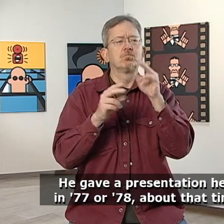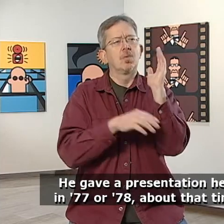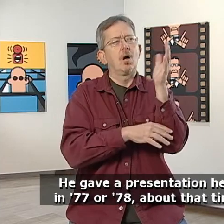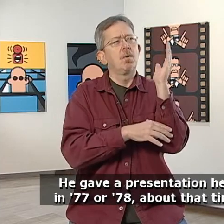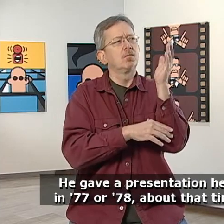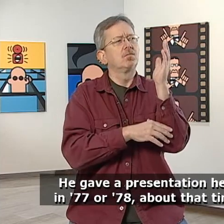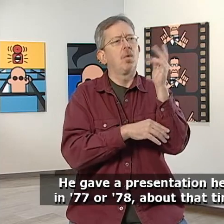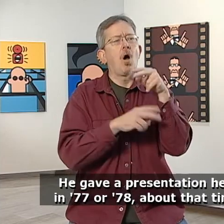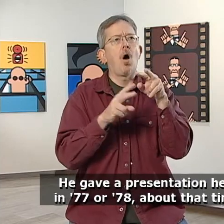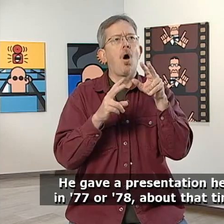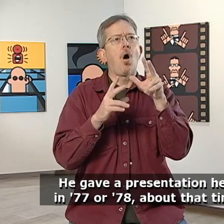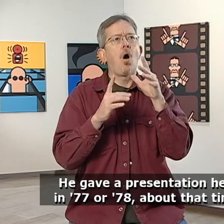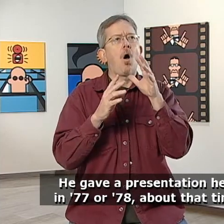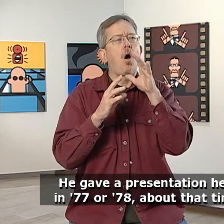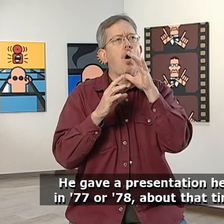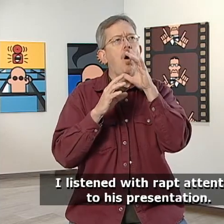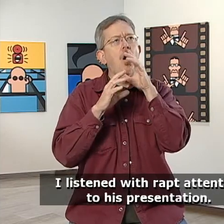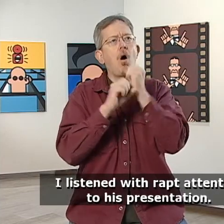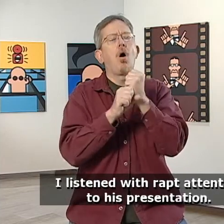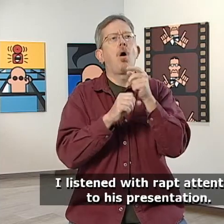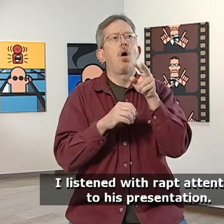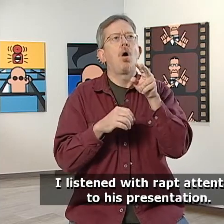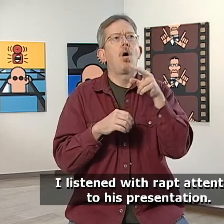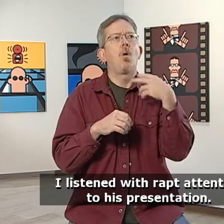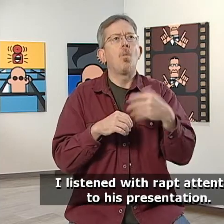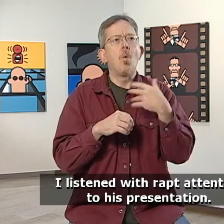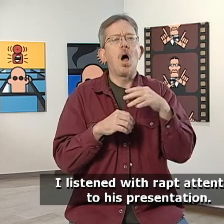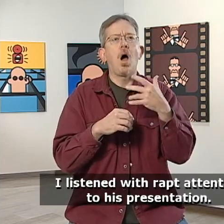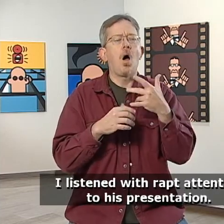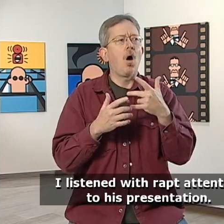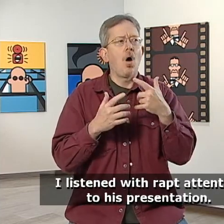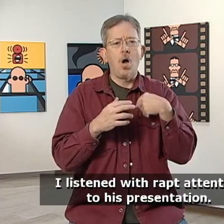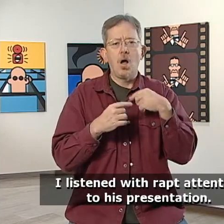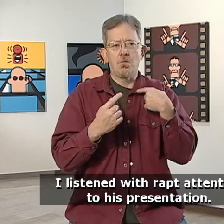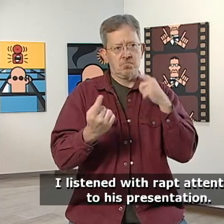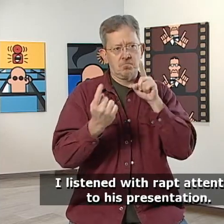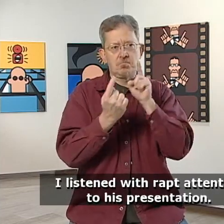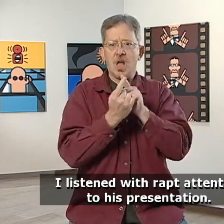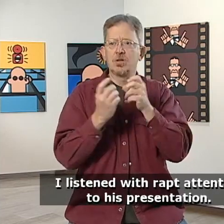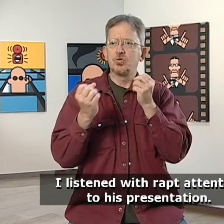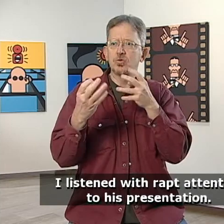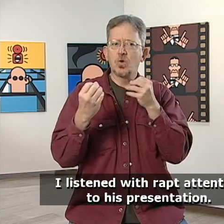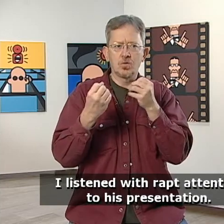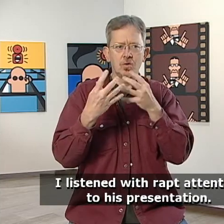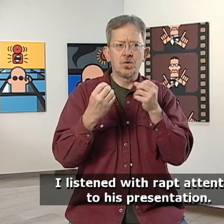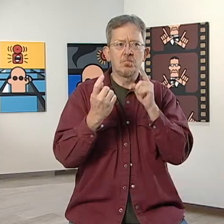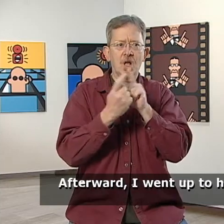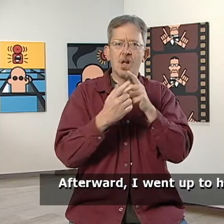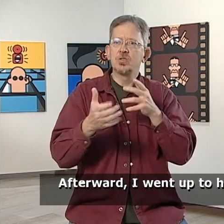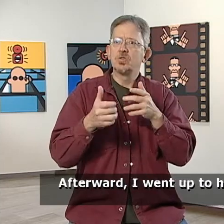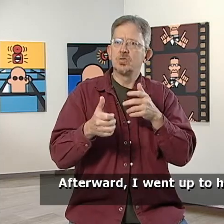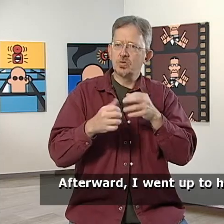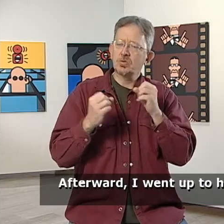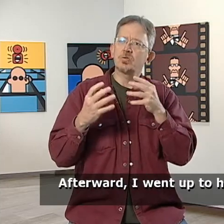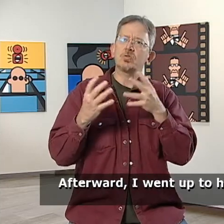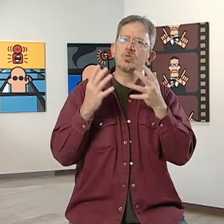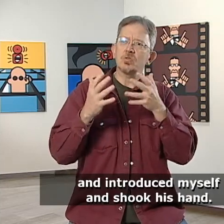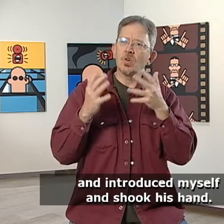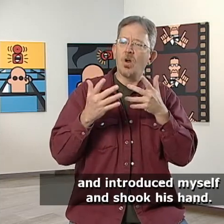78, about that time. I listened with rapt attention to his presentation. Afterward, I went up